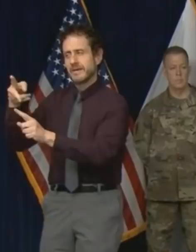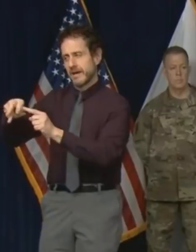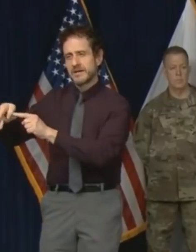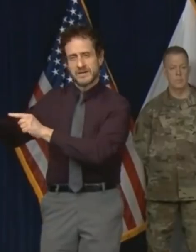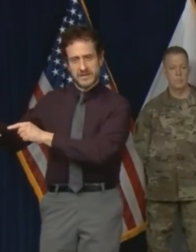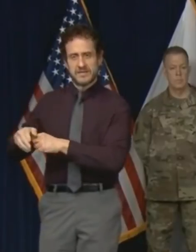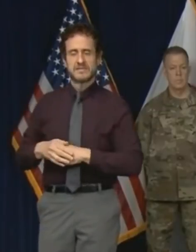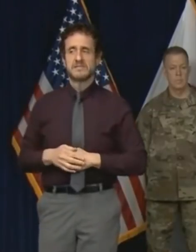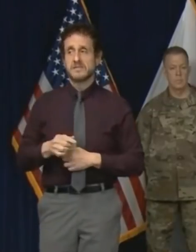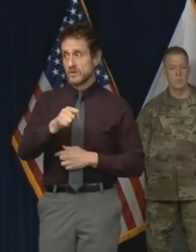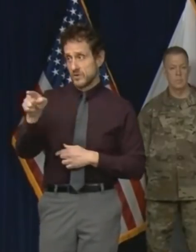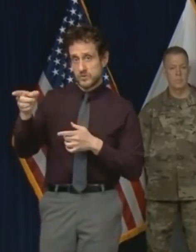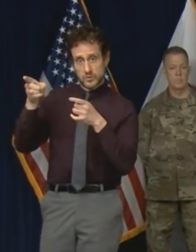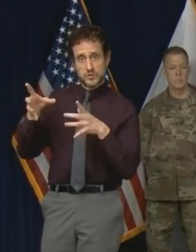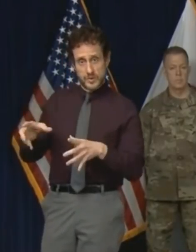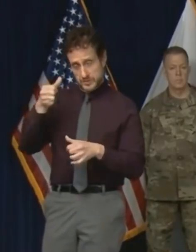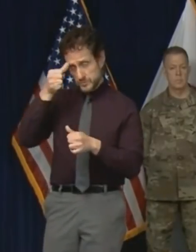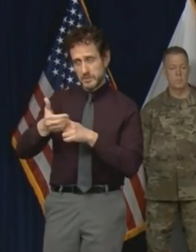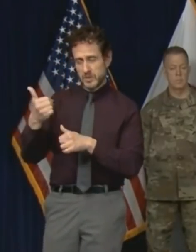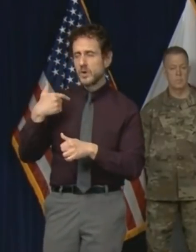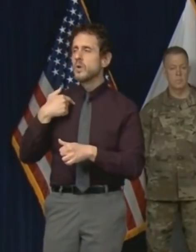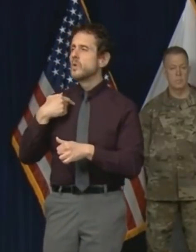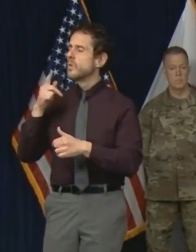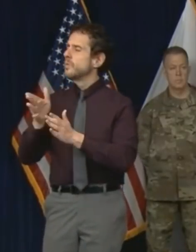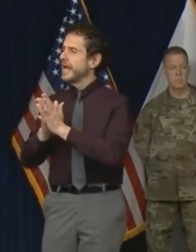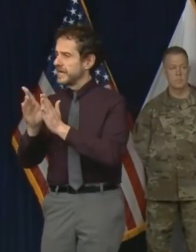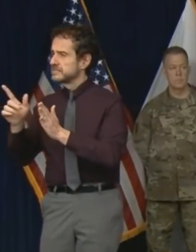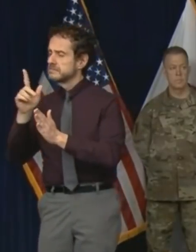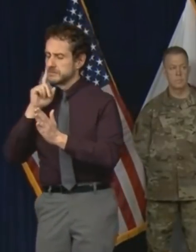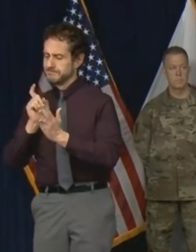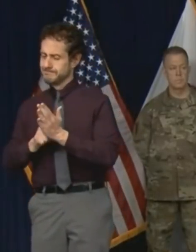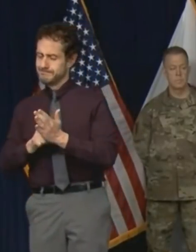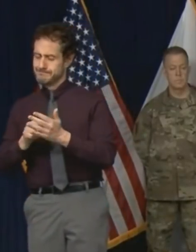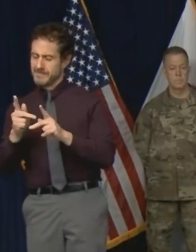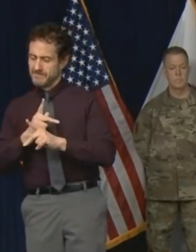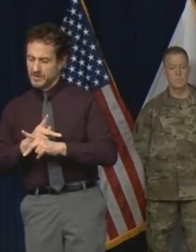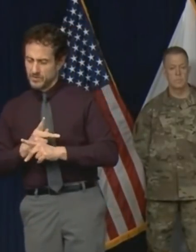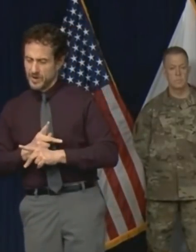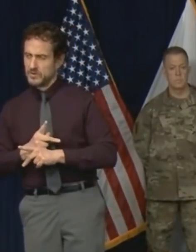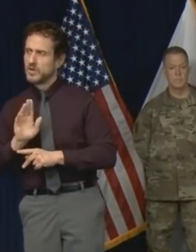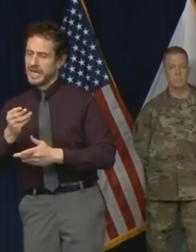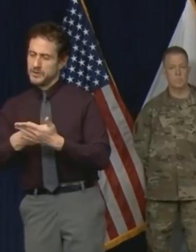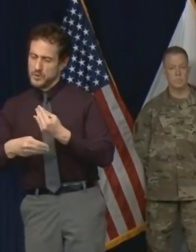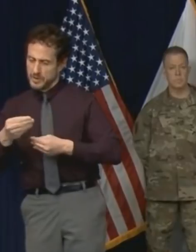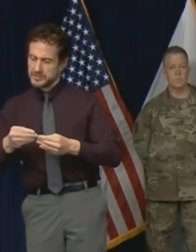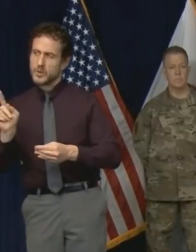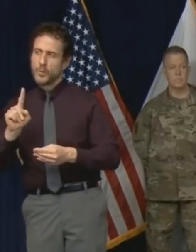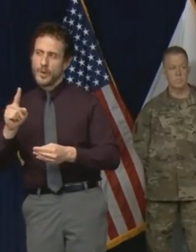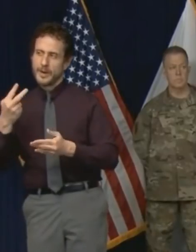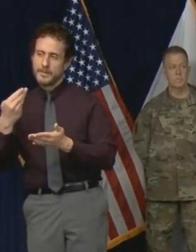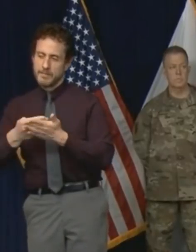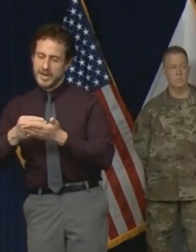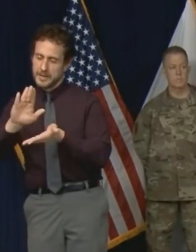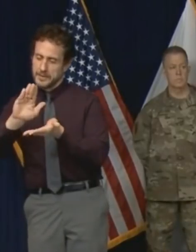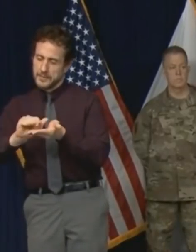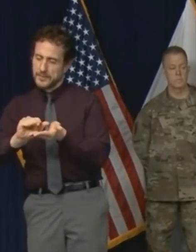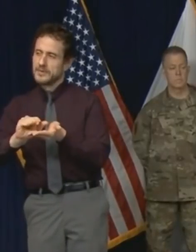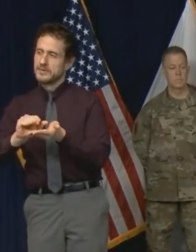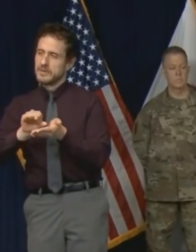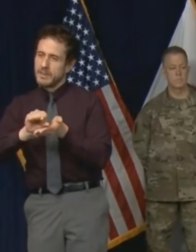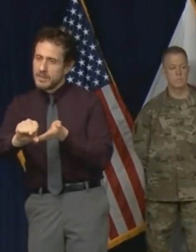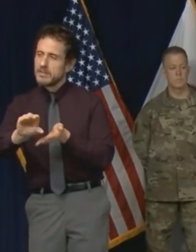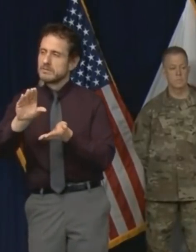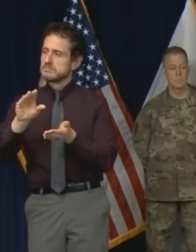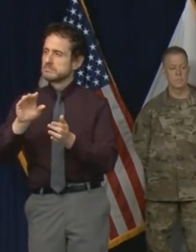we asked those directors to identify efficiencies when we prepared for the FY21 budget and